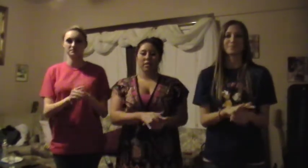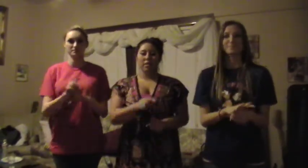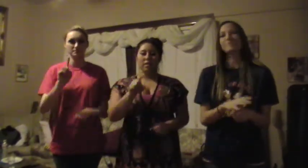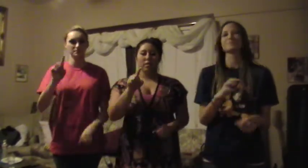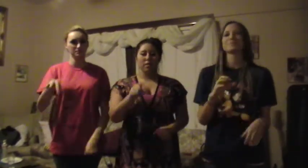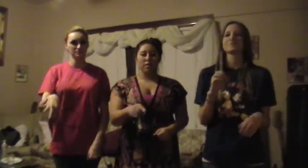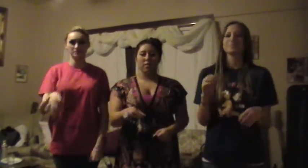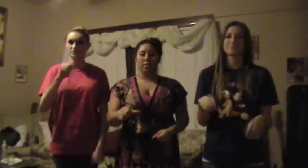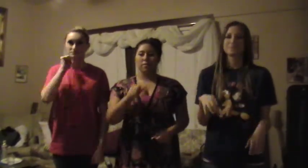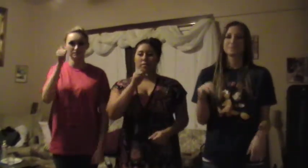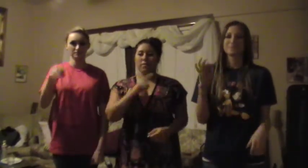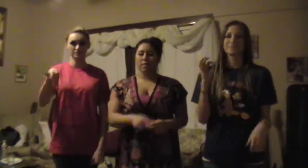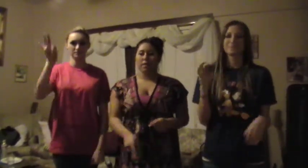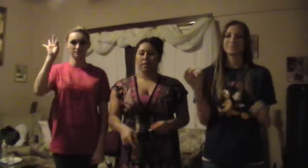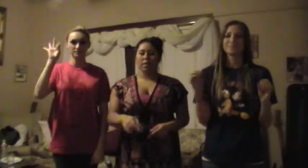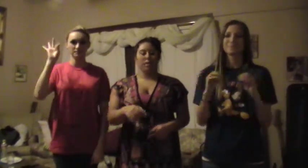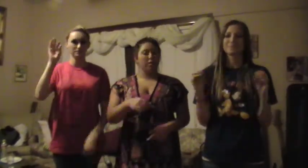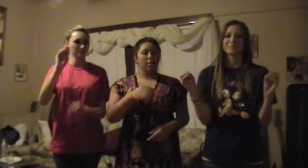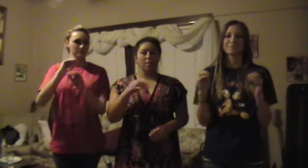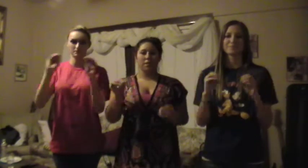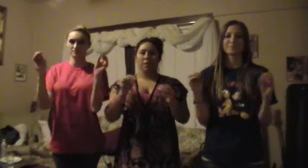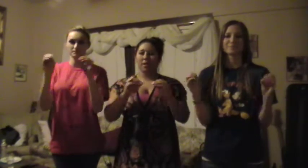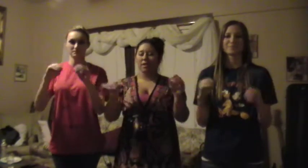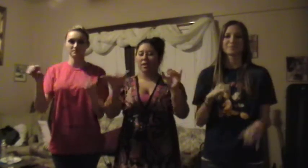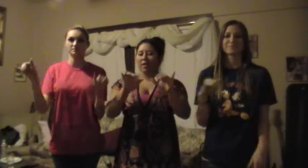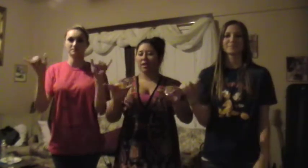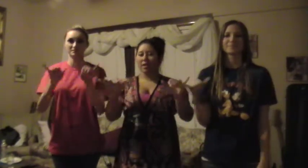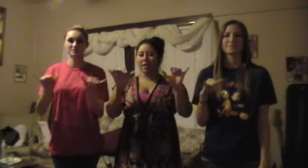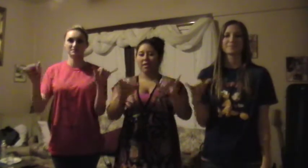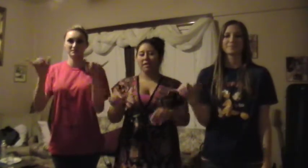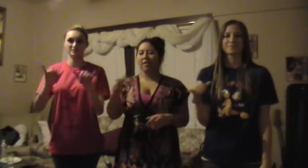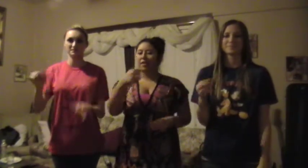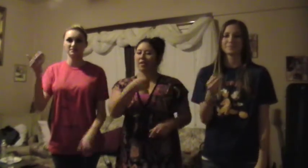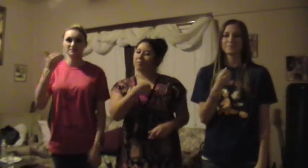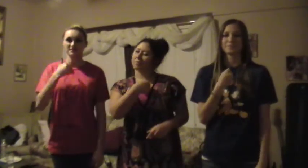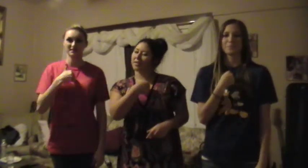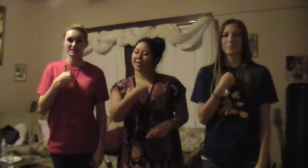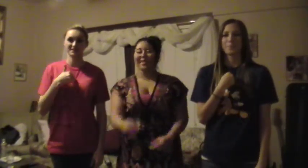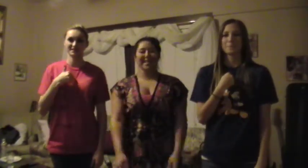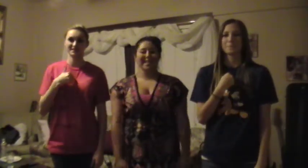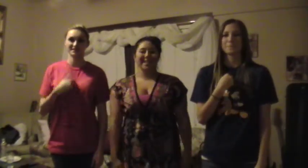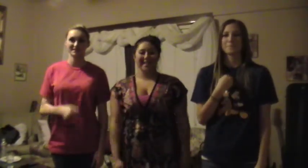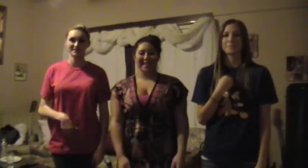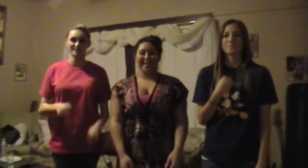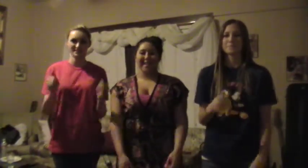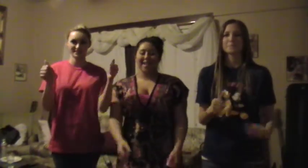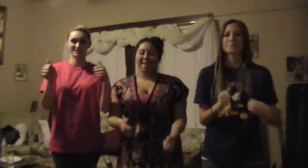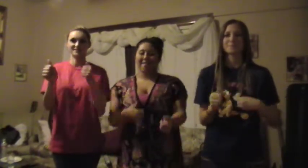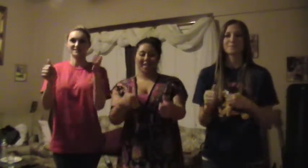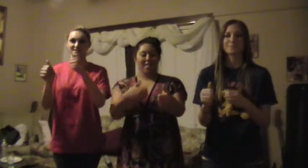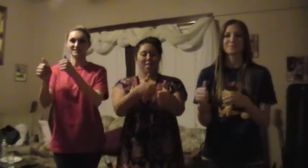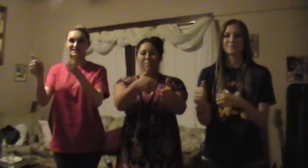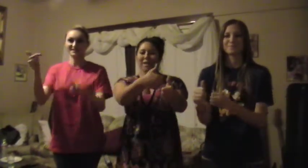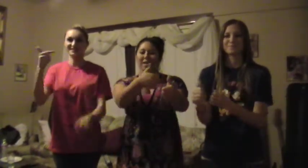you won't find nobody else like me. You won't find nobody